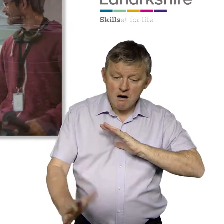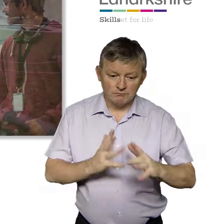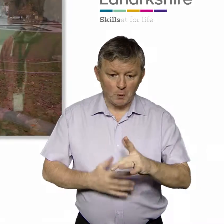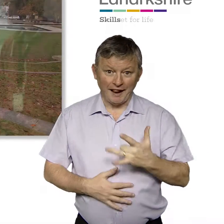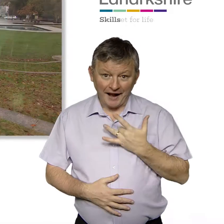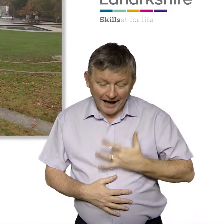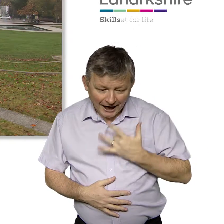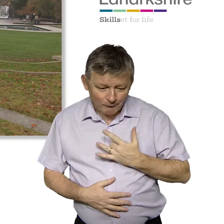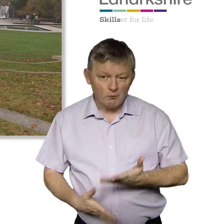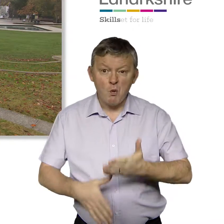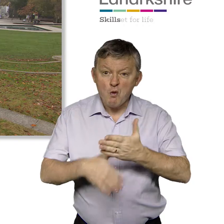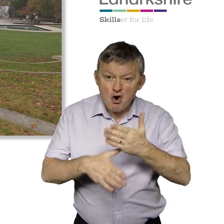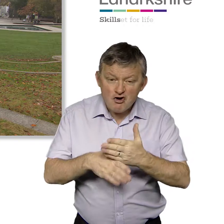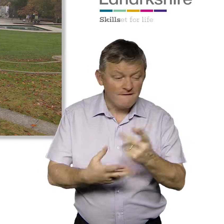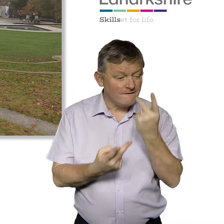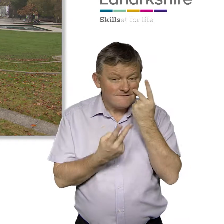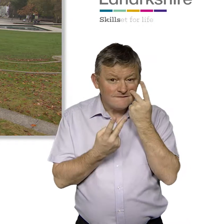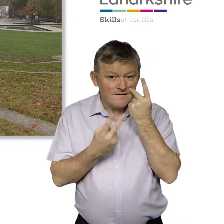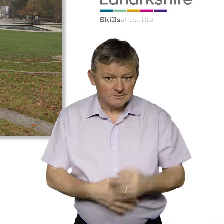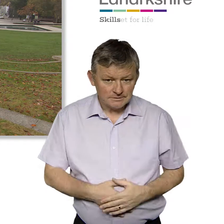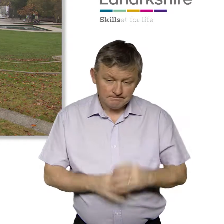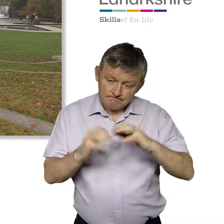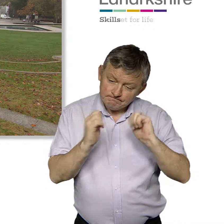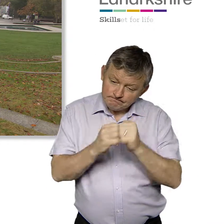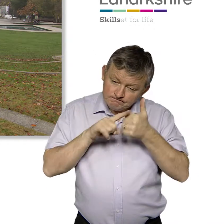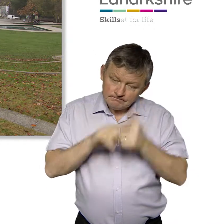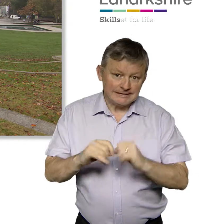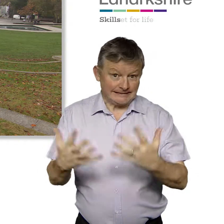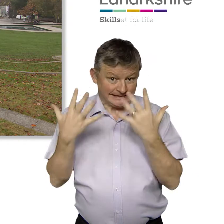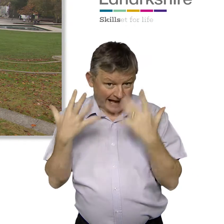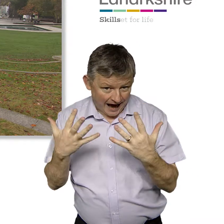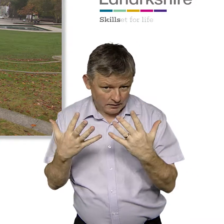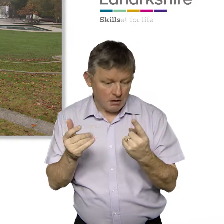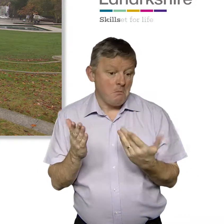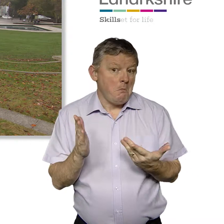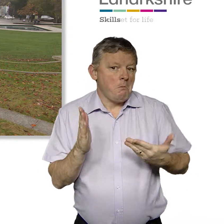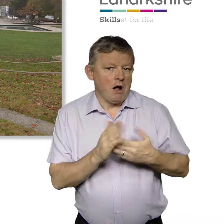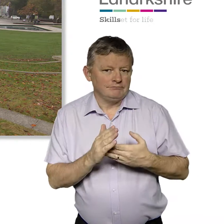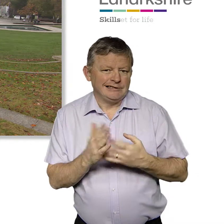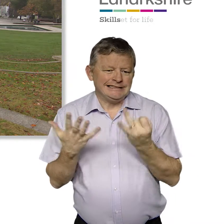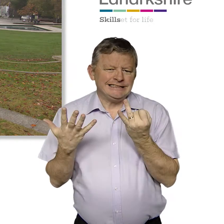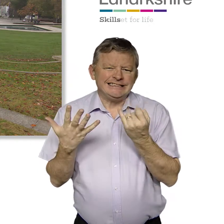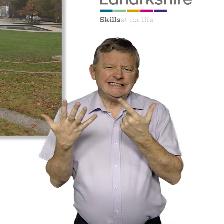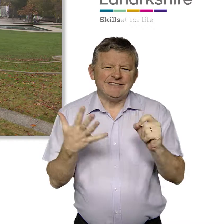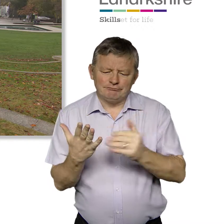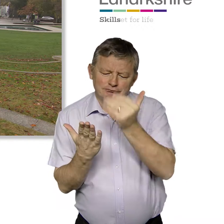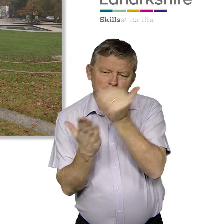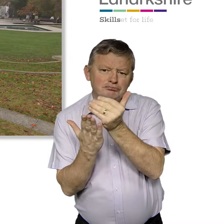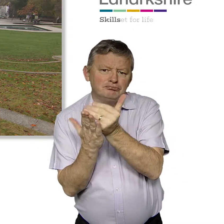Scotland's ambition to be the best place in the world for BSL users to live, work and visit. It